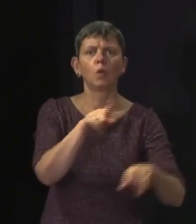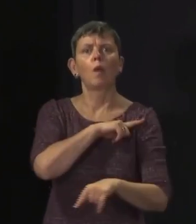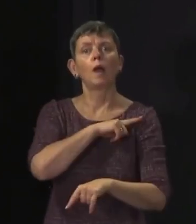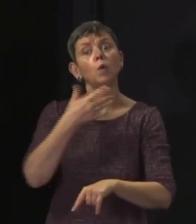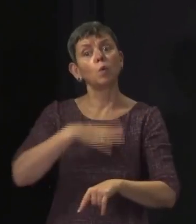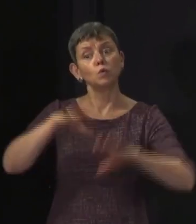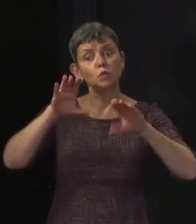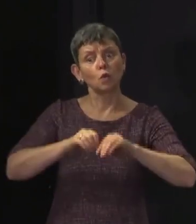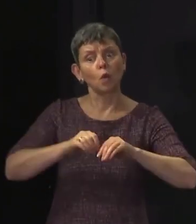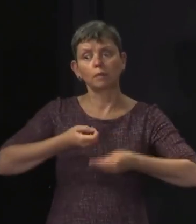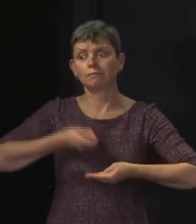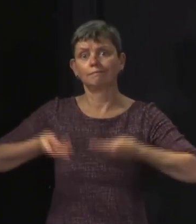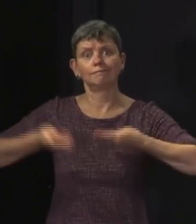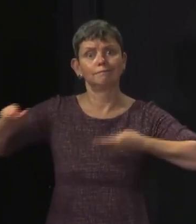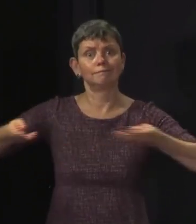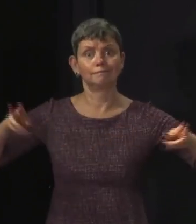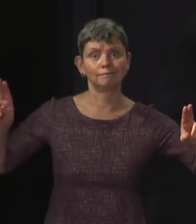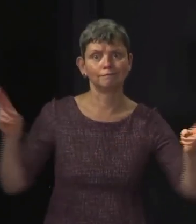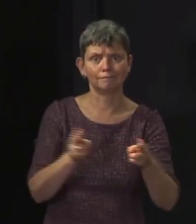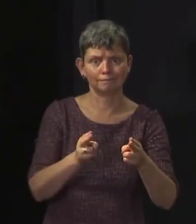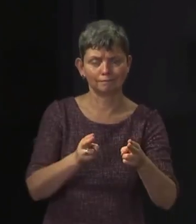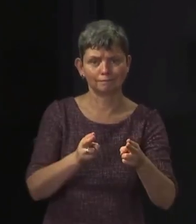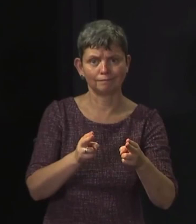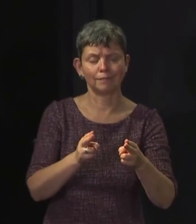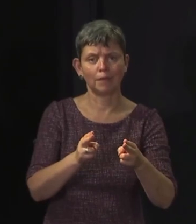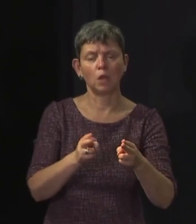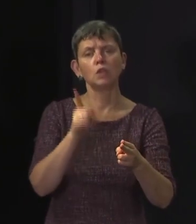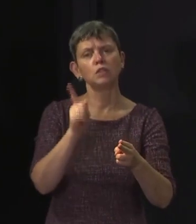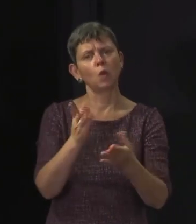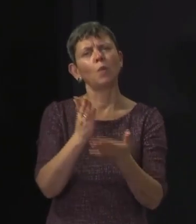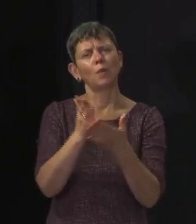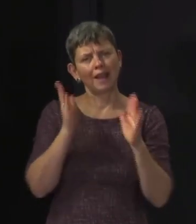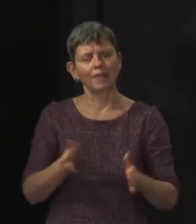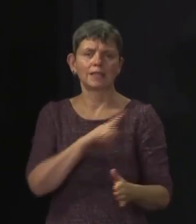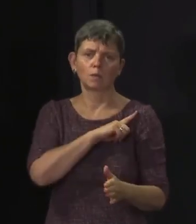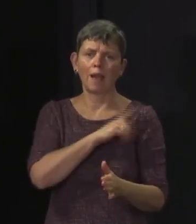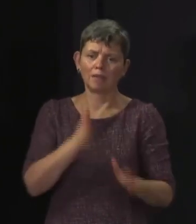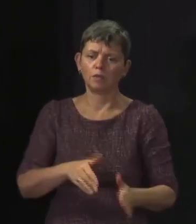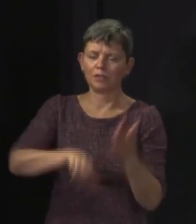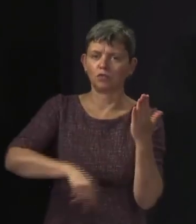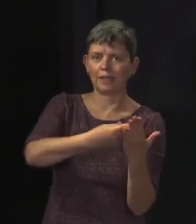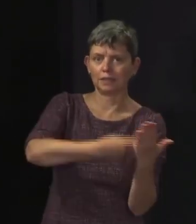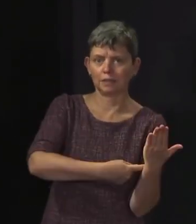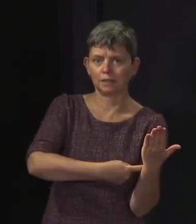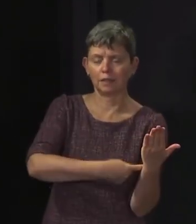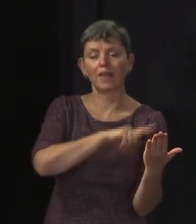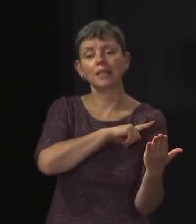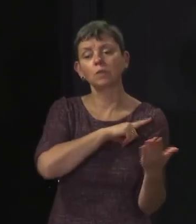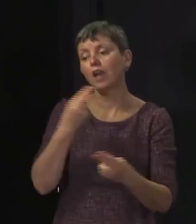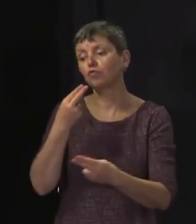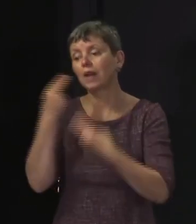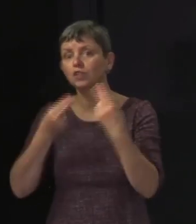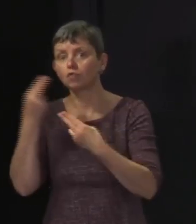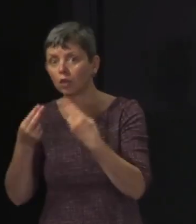spreading. So we've got to draw any exemption really tightly. So that's why we're not allowing premises like restaurants